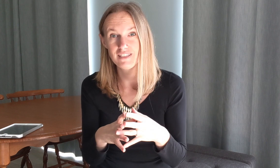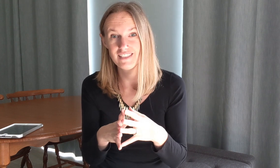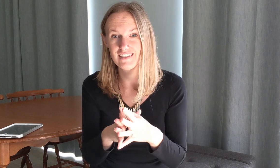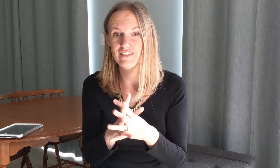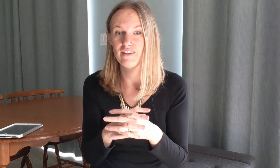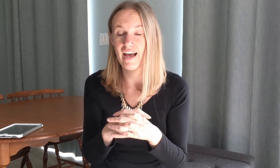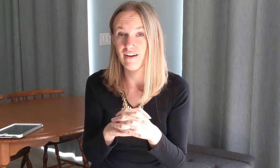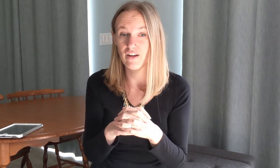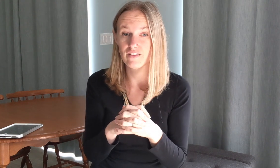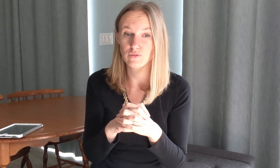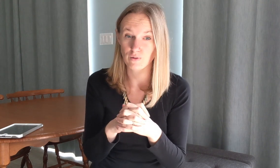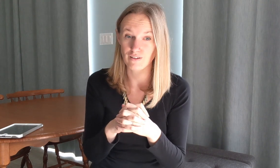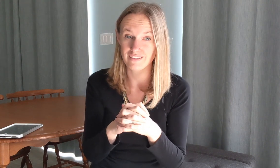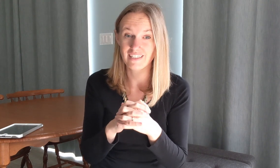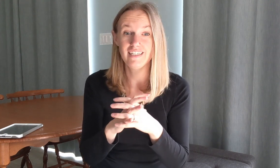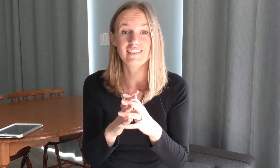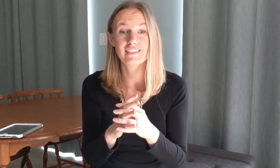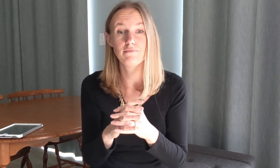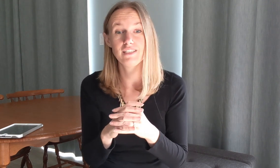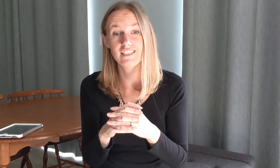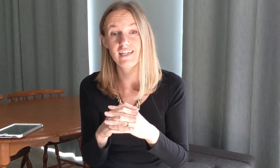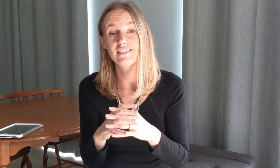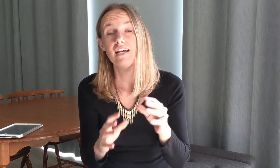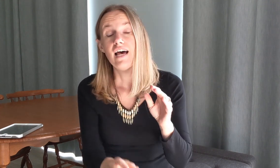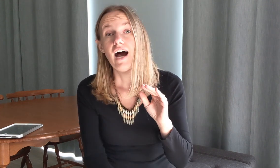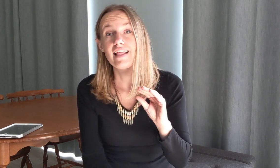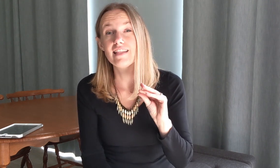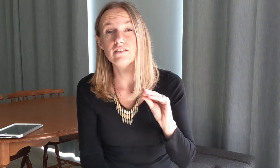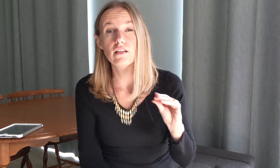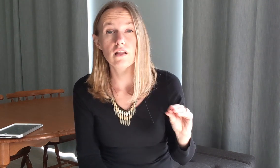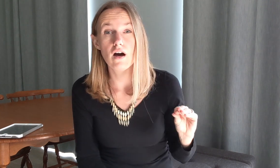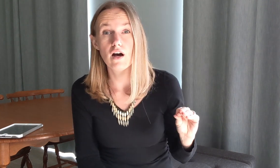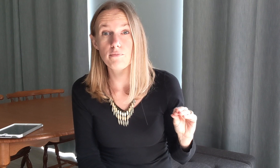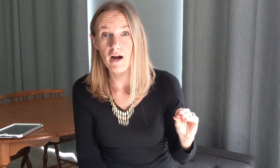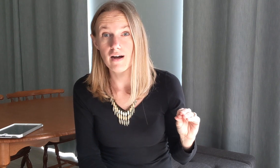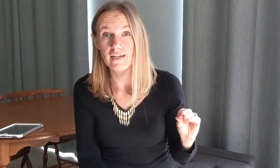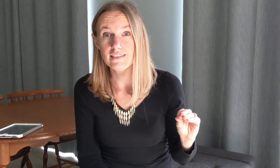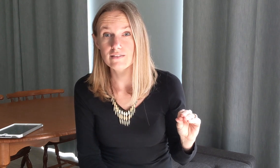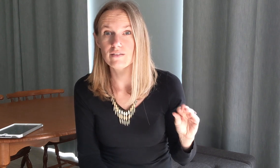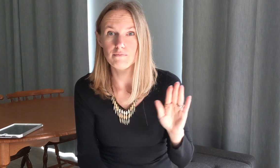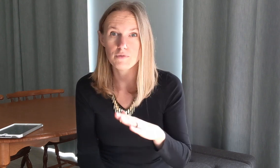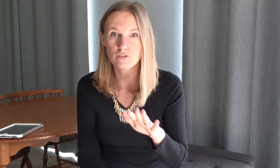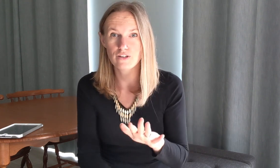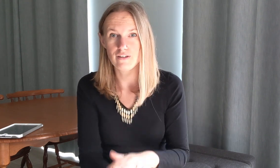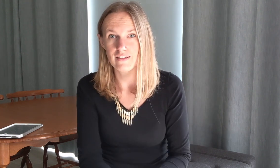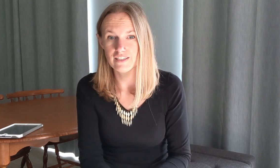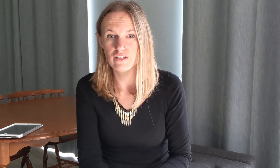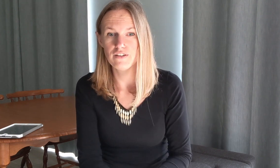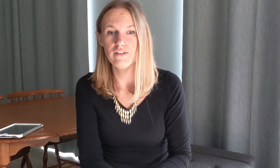me Jesus you can have all this world just give me Jesus then there's a long pause or a musical interlude